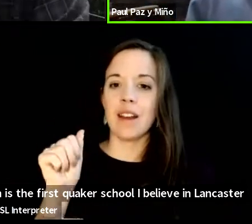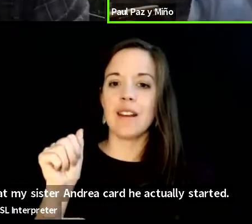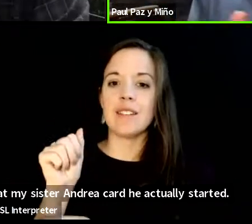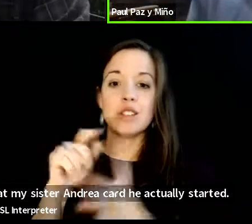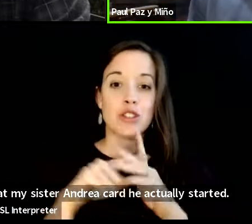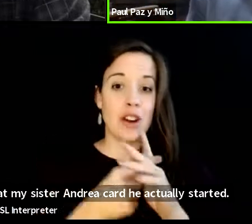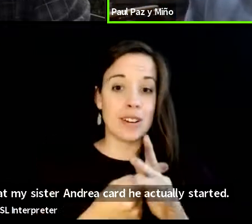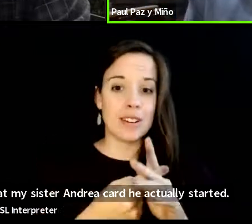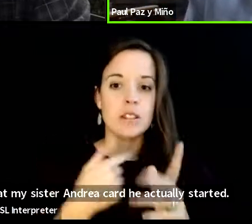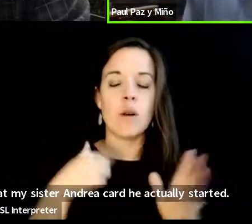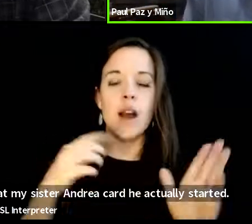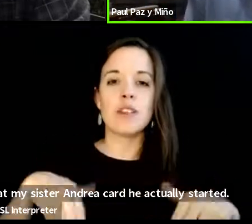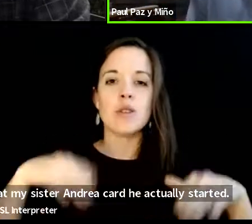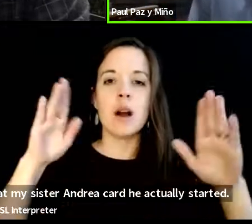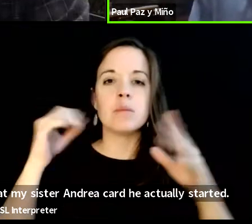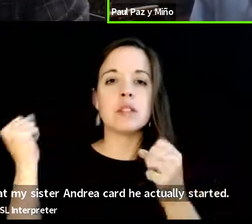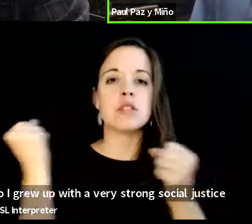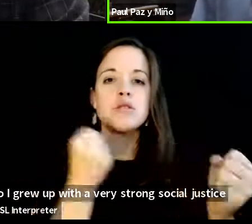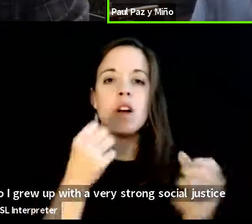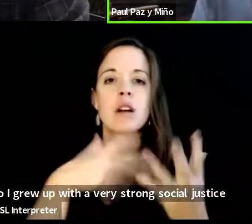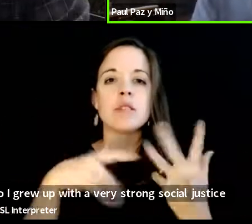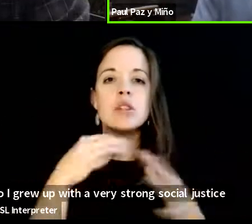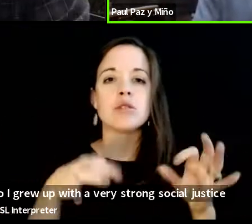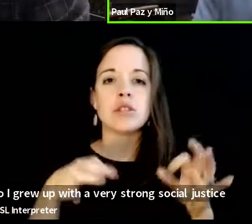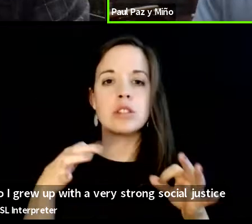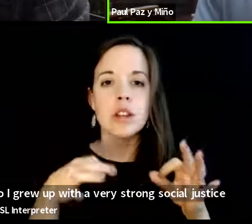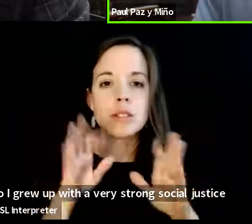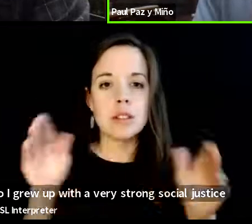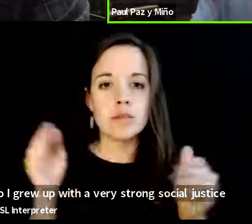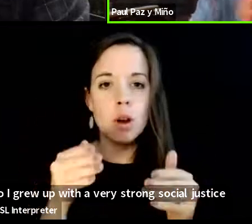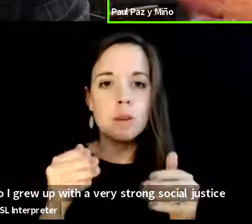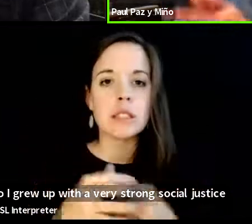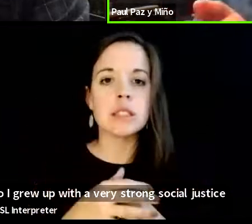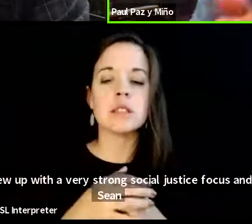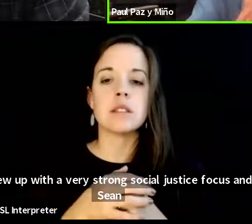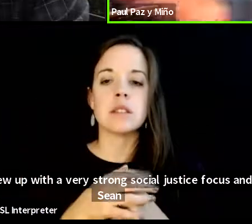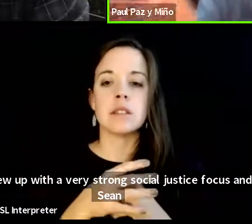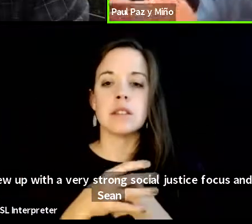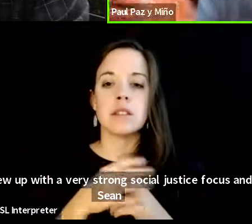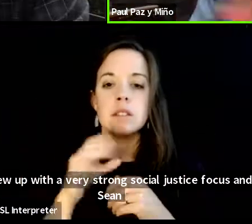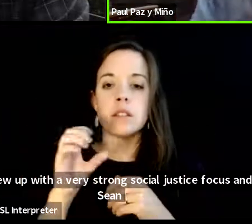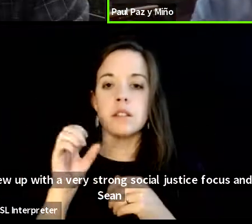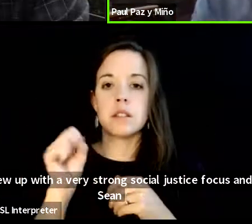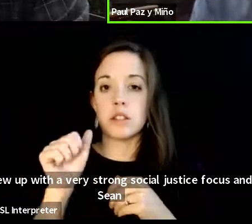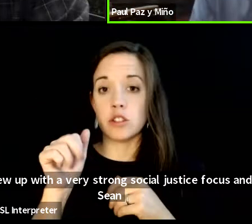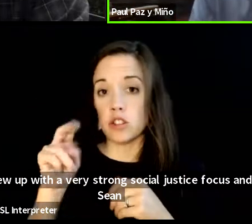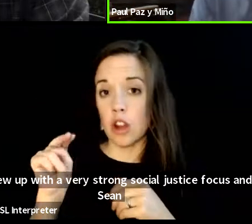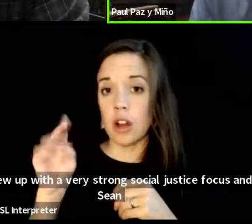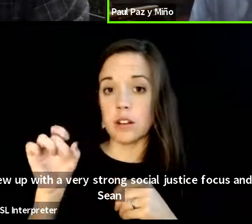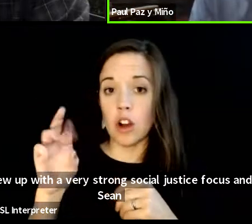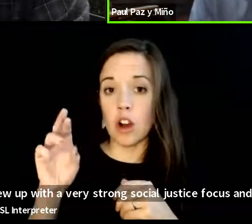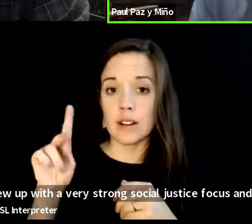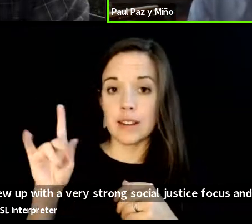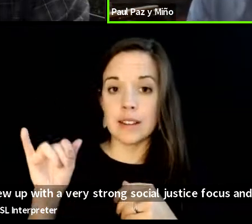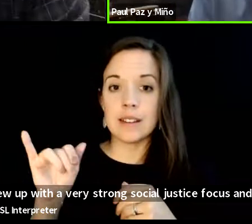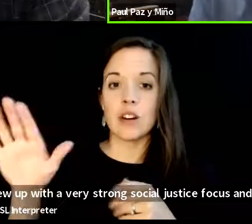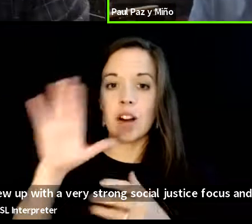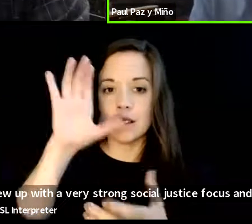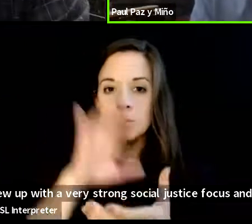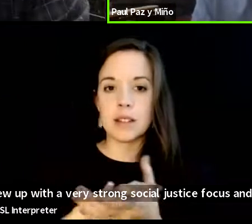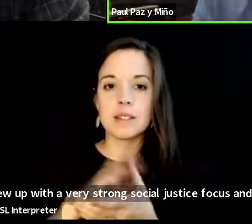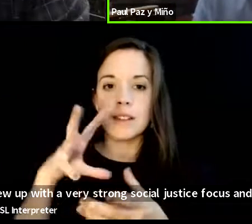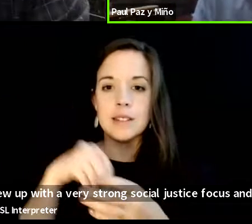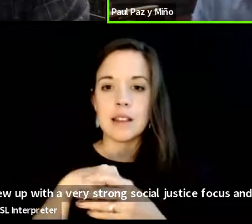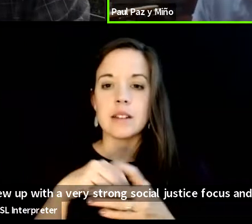so i grew up with a very strong social justice focus and uh sean cardi her husband is you know in the in the